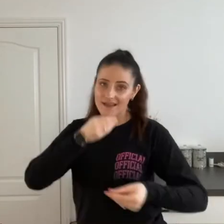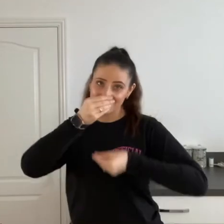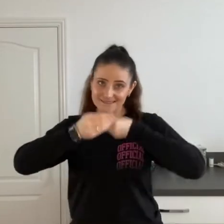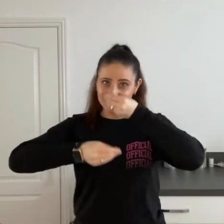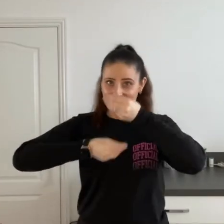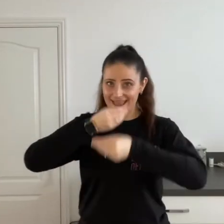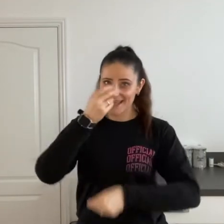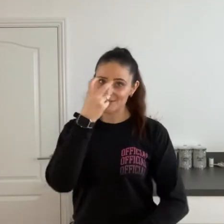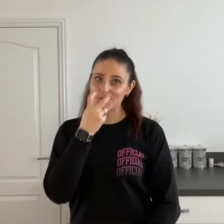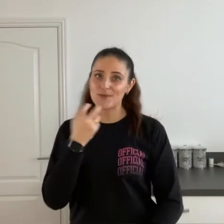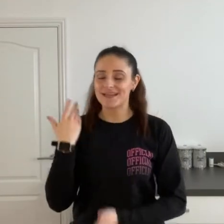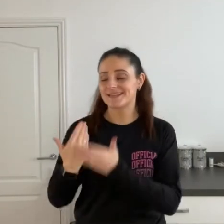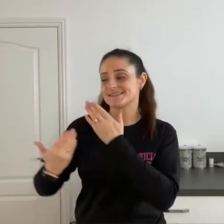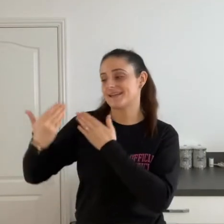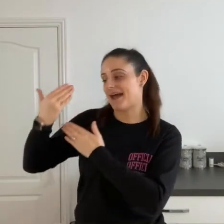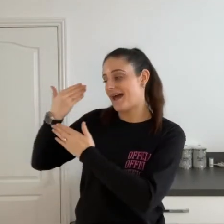Tale as old as time